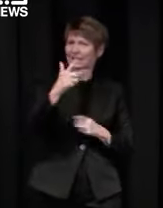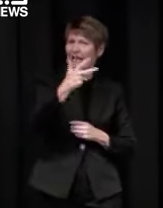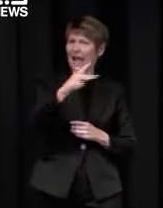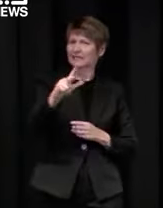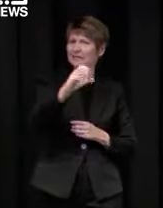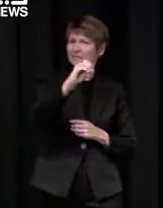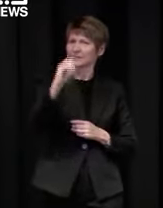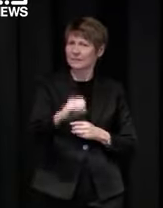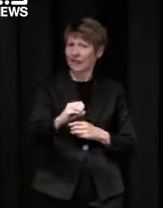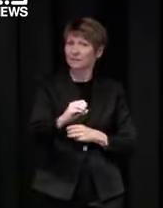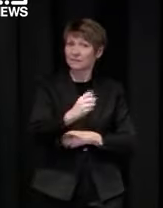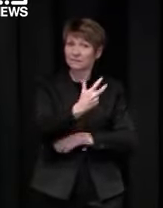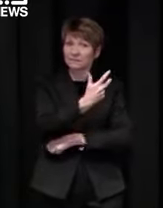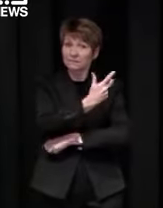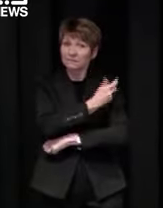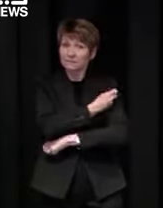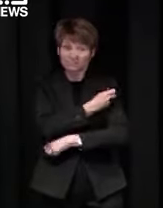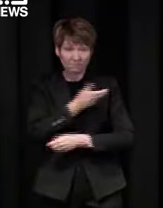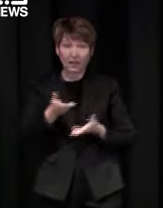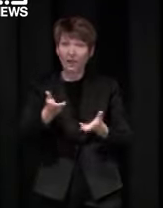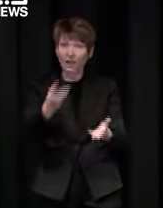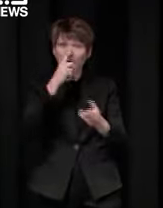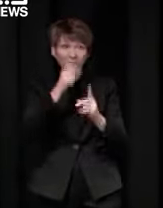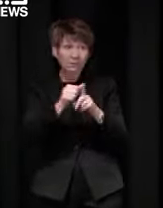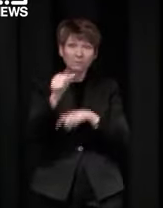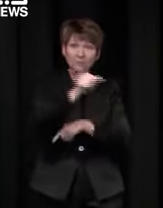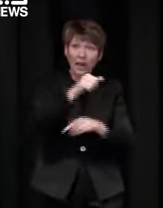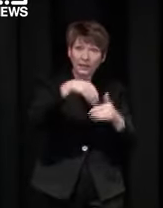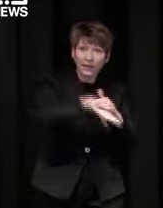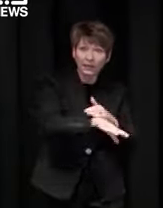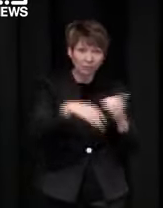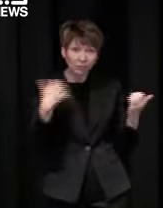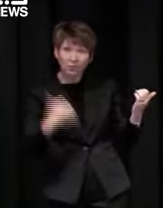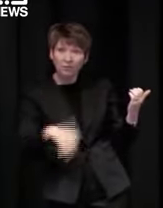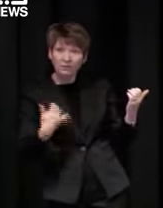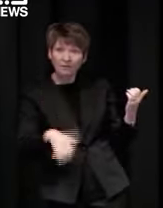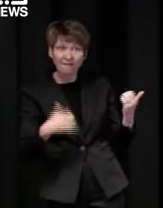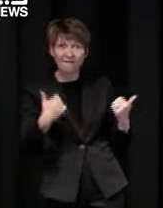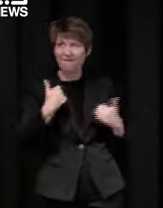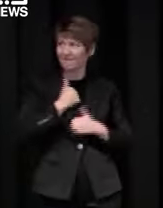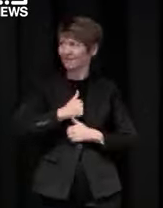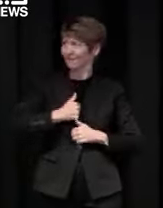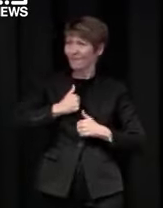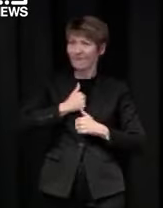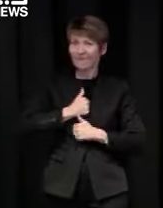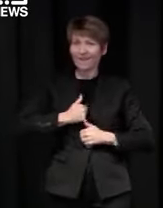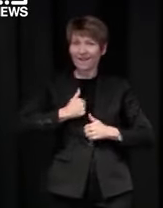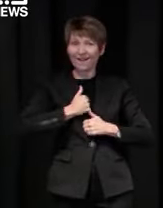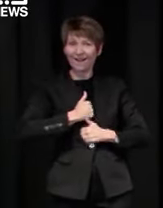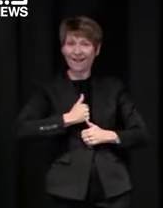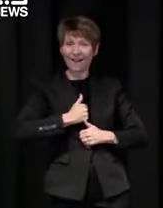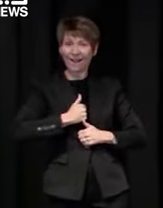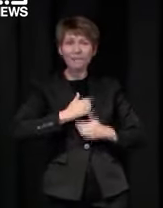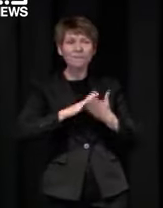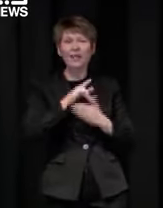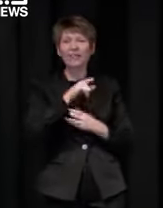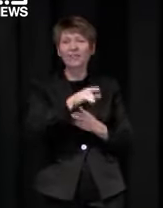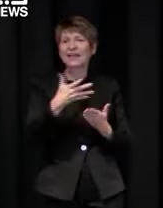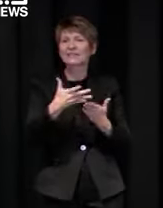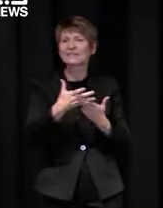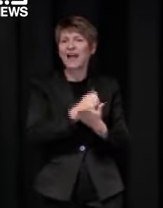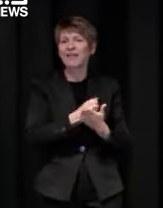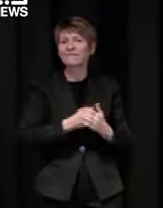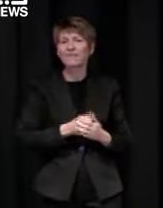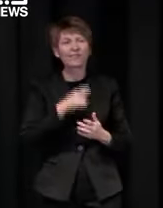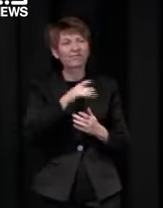these venues attend these events attend these concerts safely and ensure that they don't catch the virus or pass the virus on